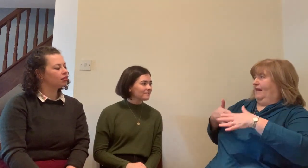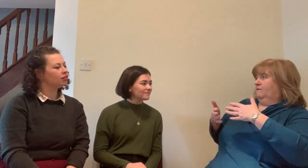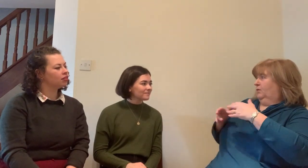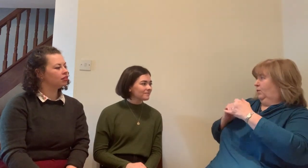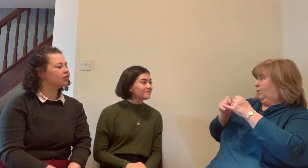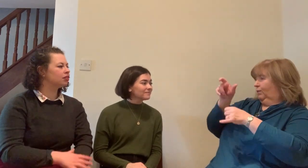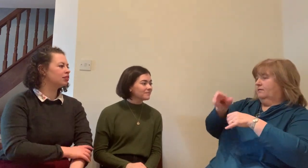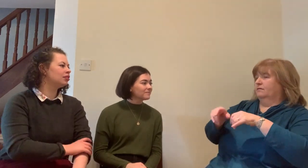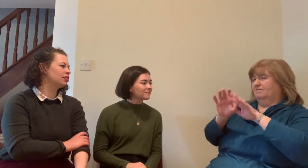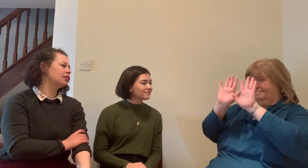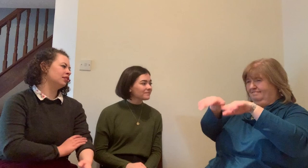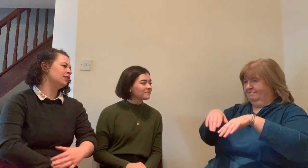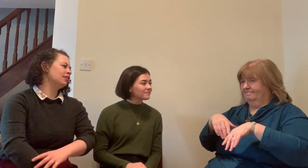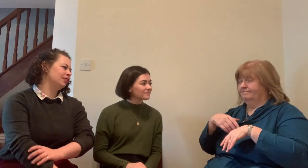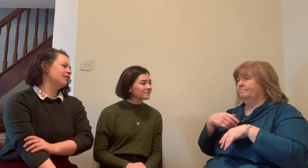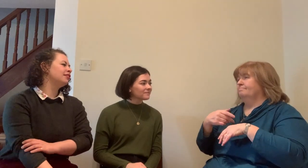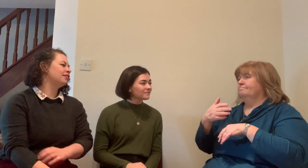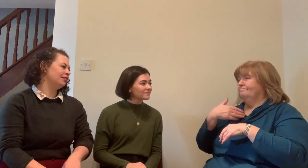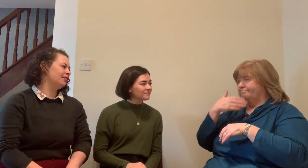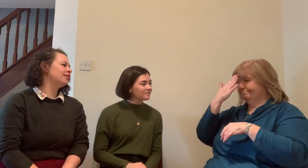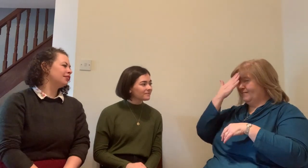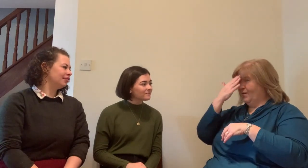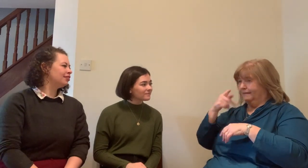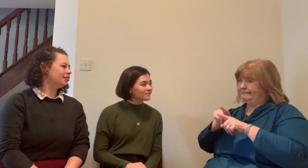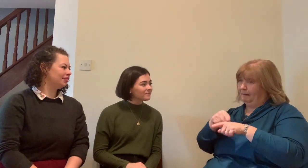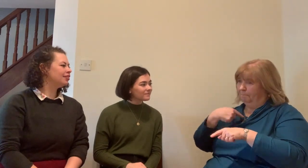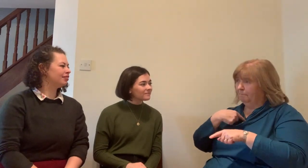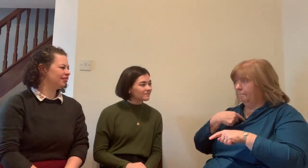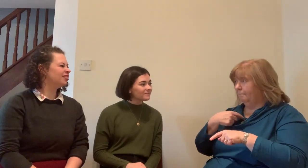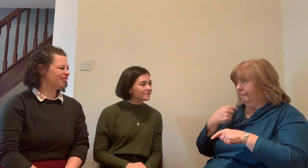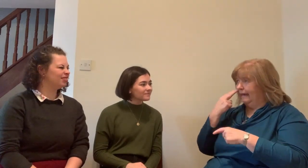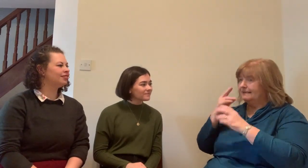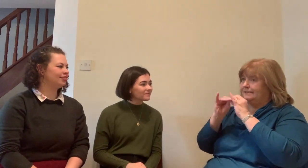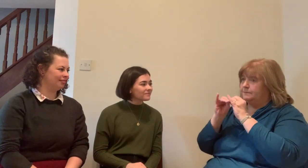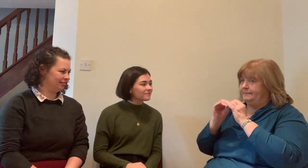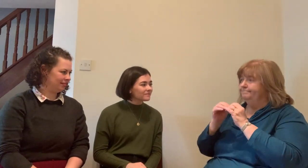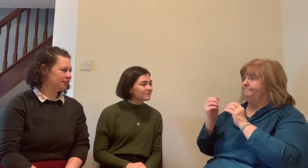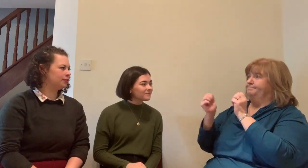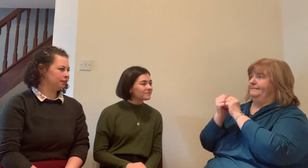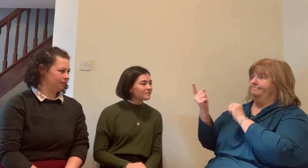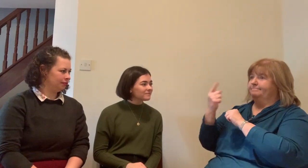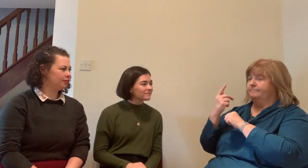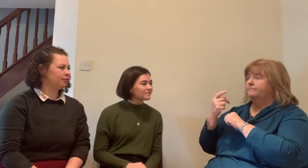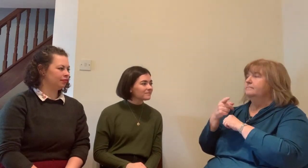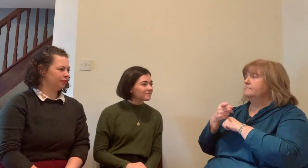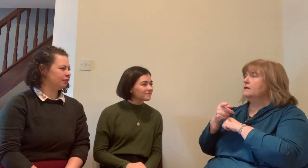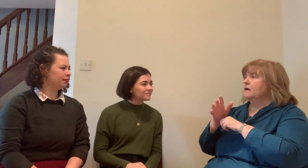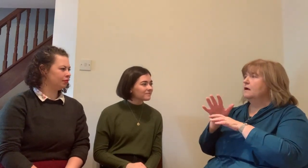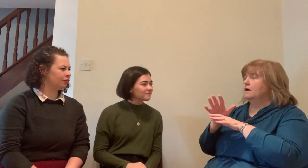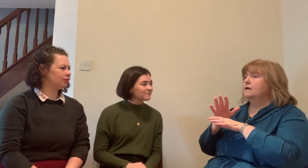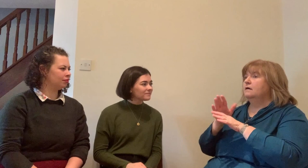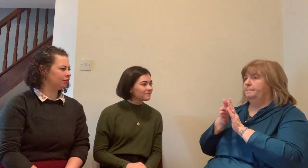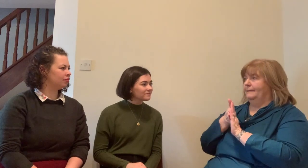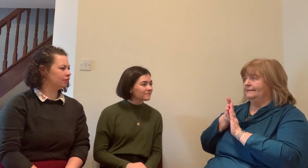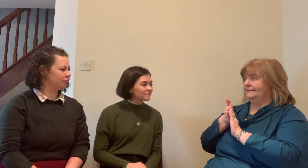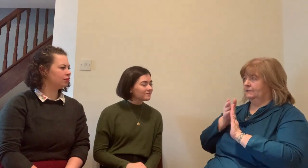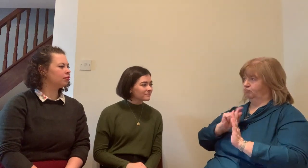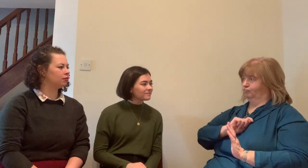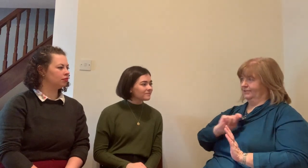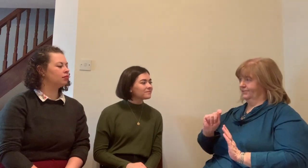that you know you have that privilege of being able to say good luck and finish work after nine to five I don't know that that's enough I think it's really crucial that